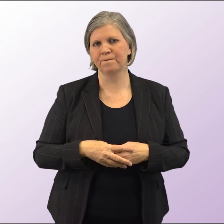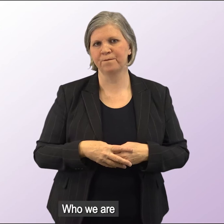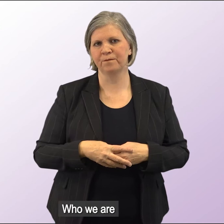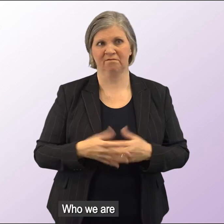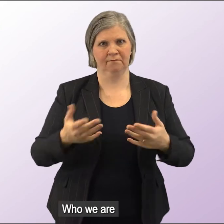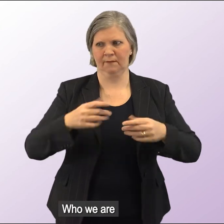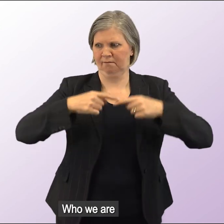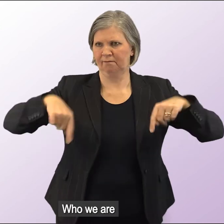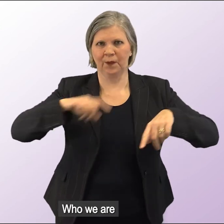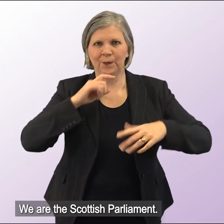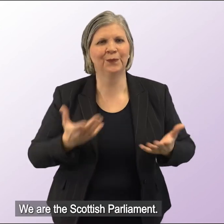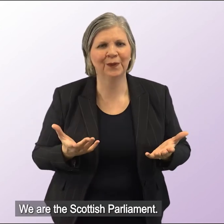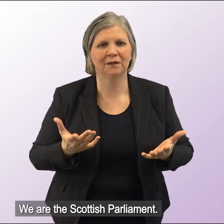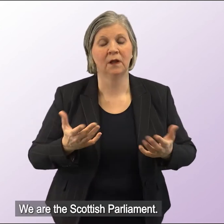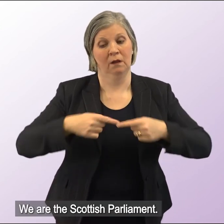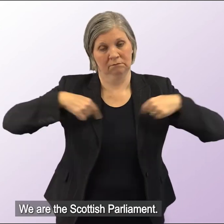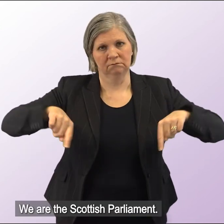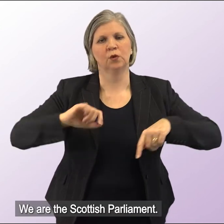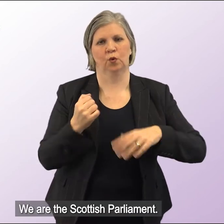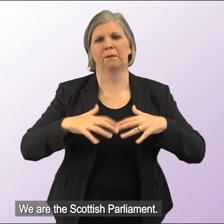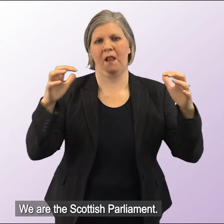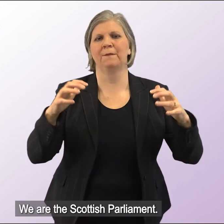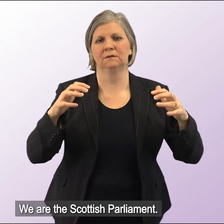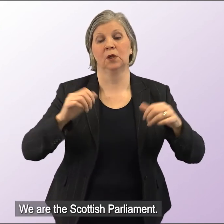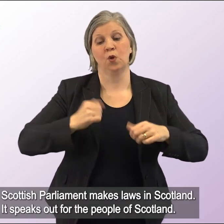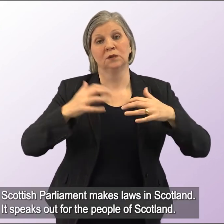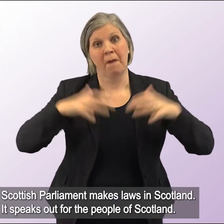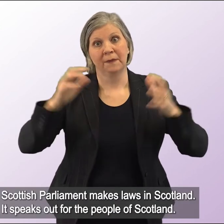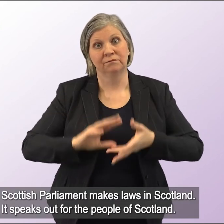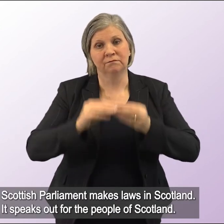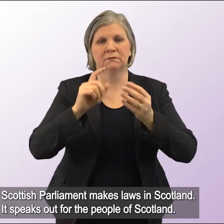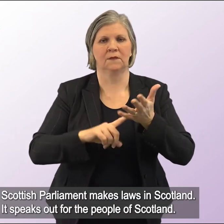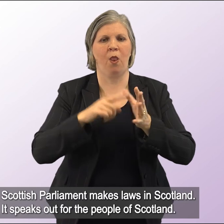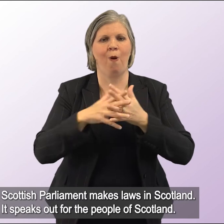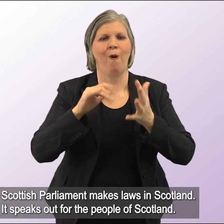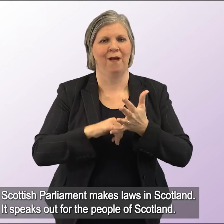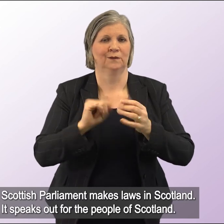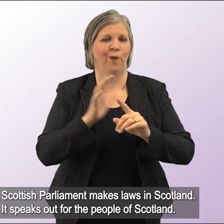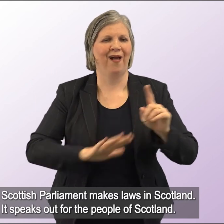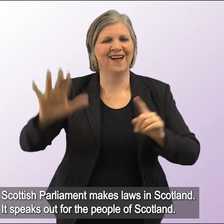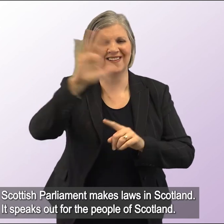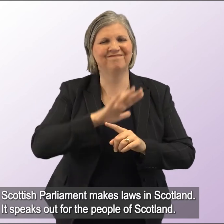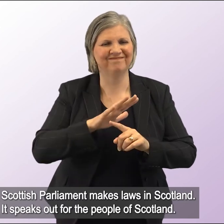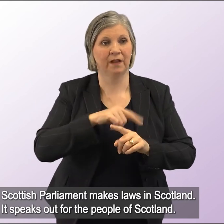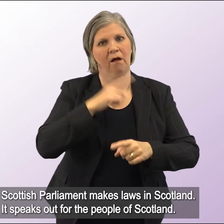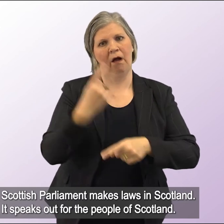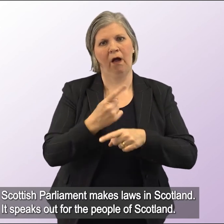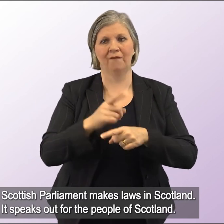Who we are We are the Scottish Parliament The Scottish Parliament makes laws in Scotland It speaks out for the people